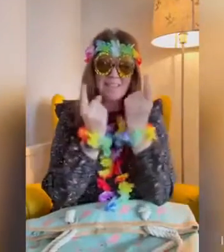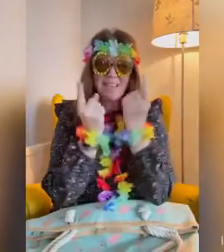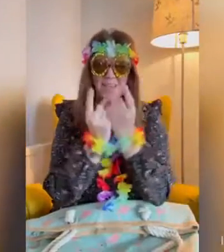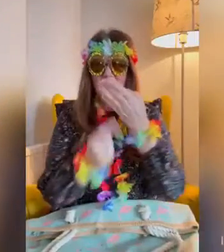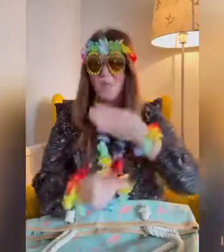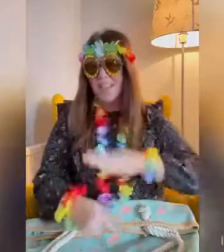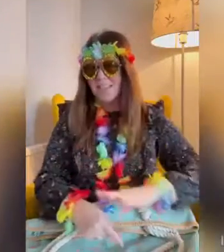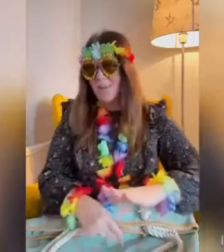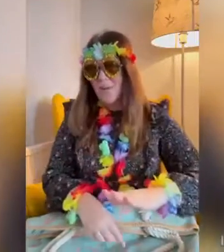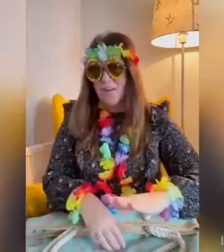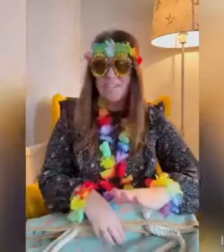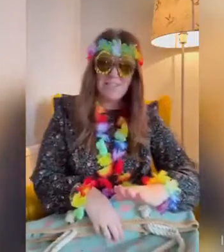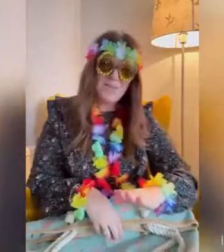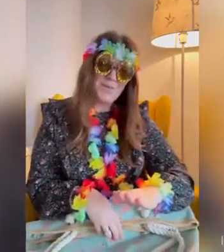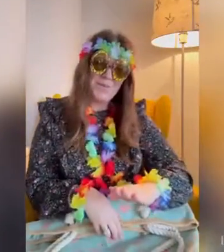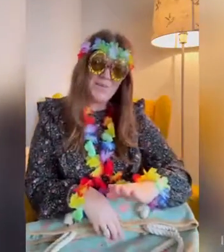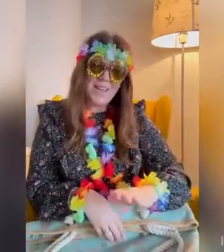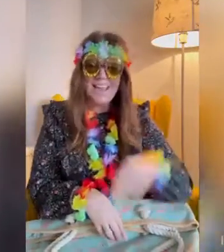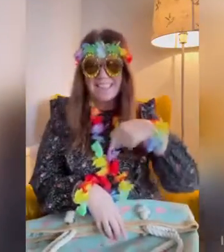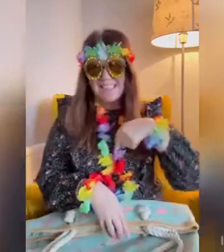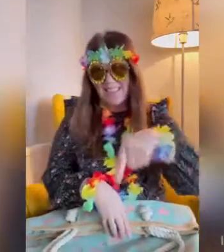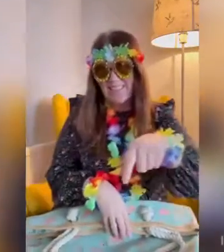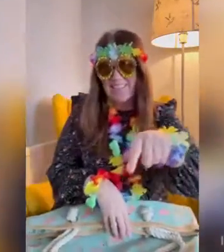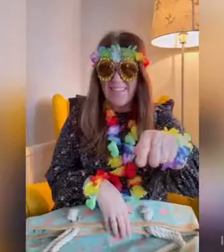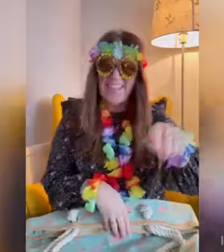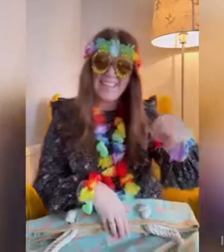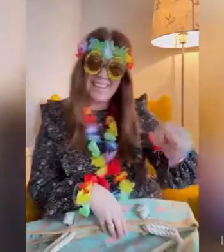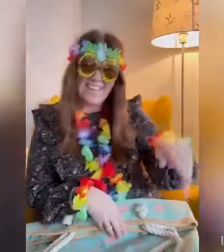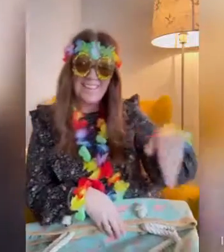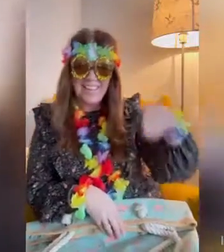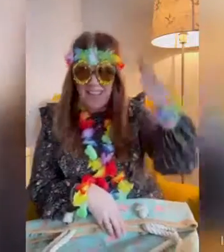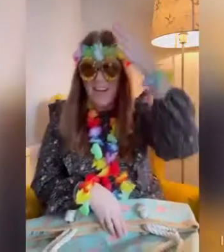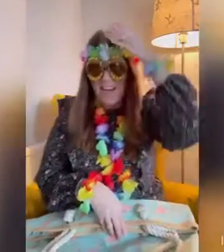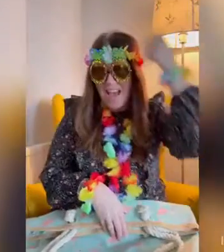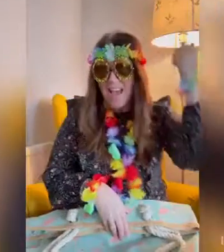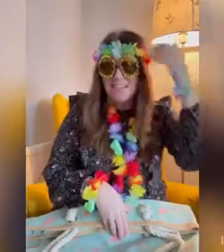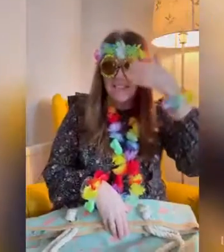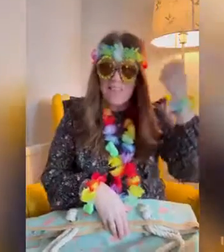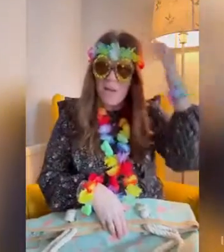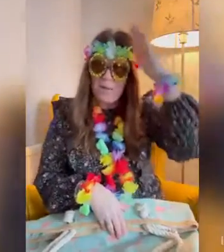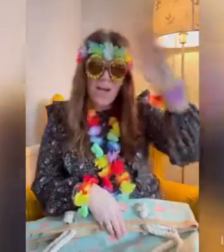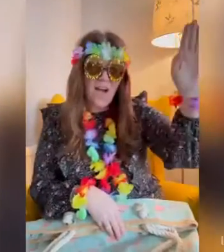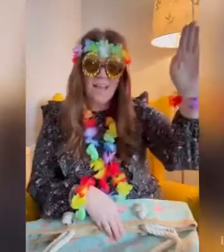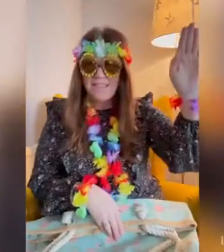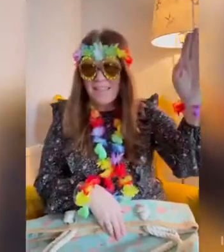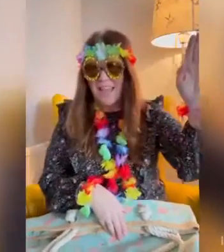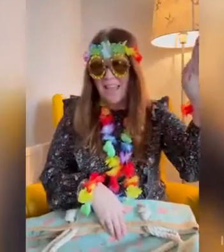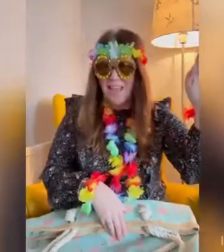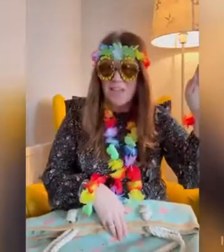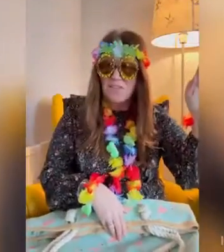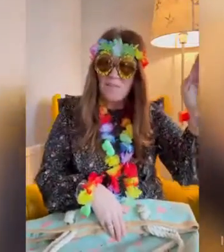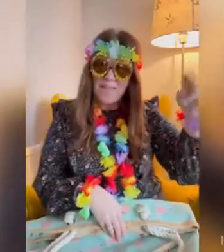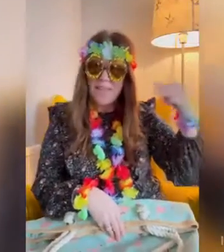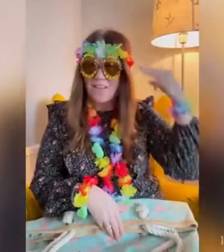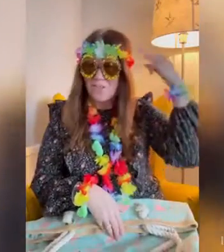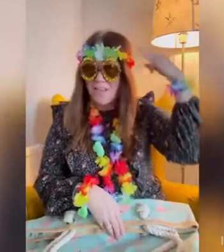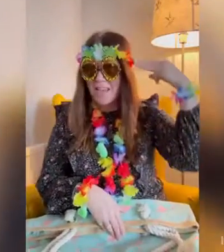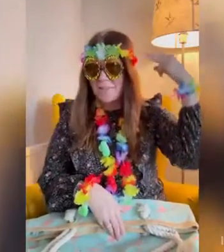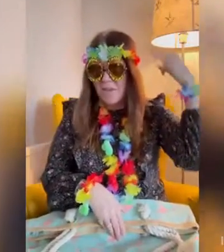they always wanted to. So we're going on a summer holiday to make a dream come